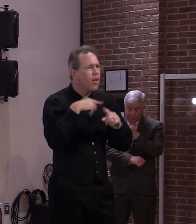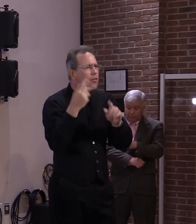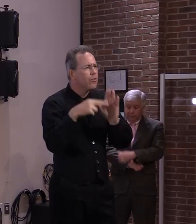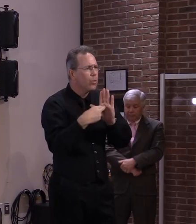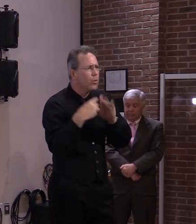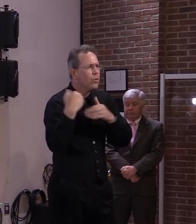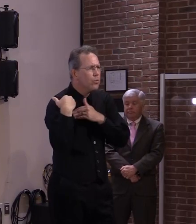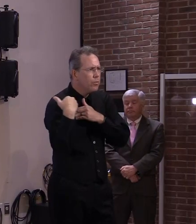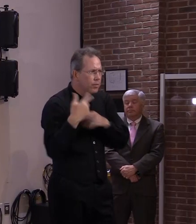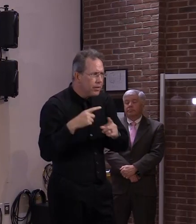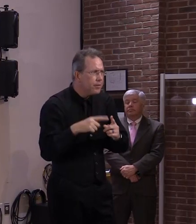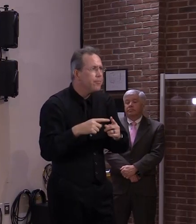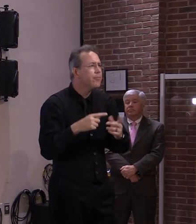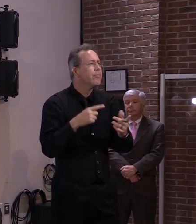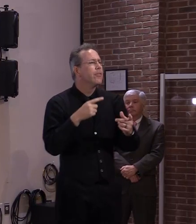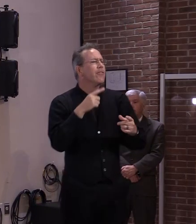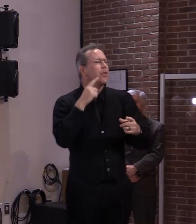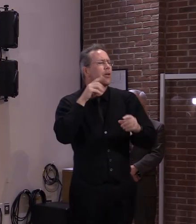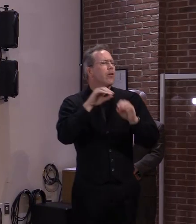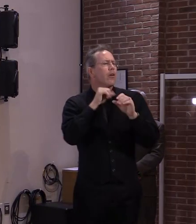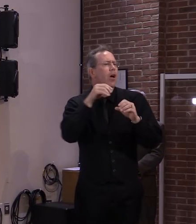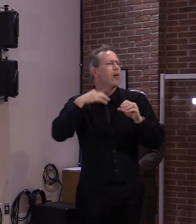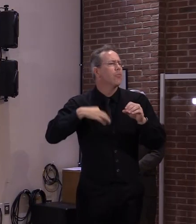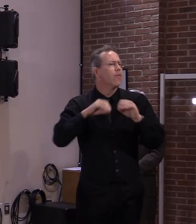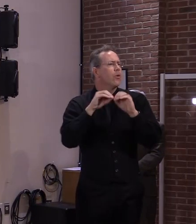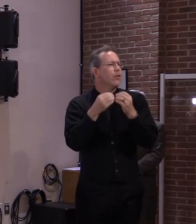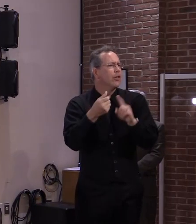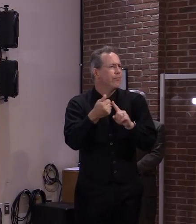that should be advantageous in some regions.